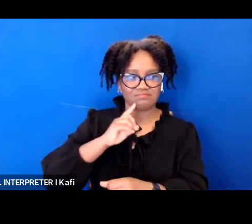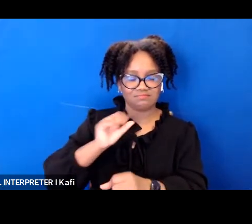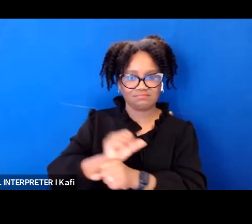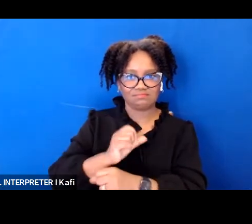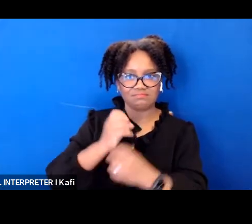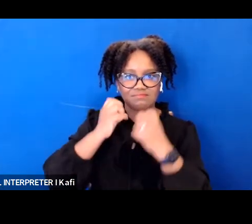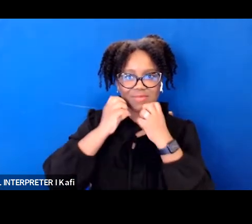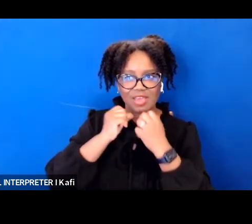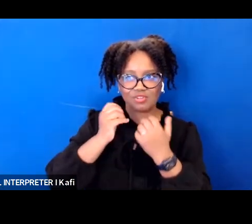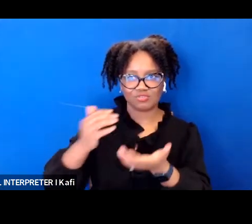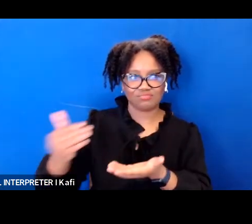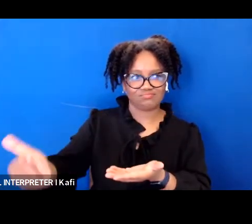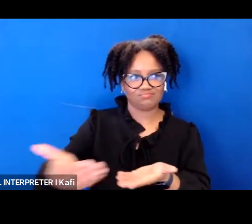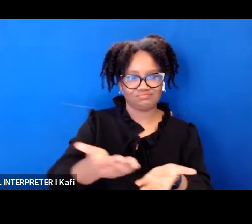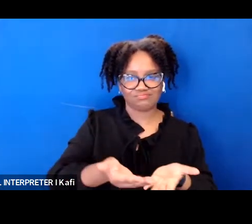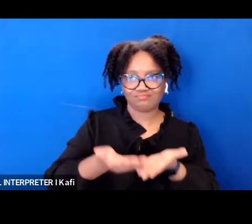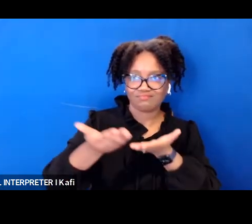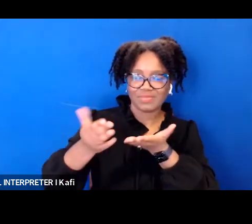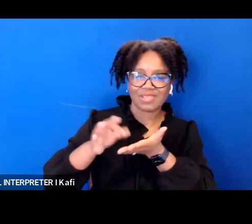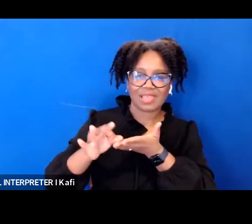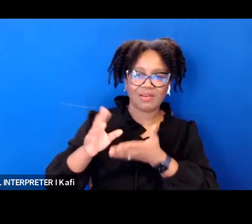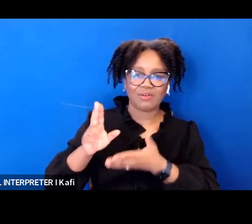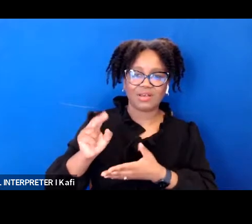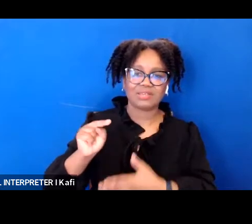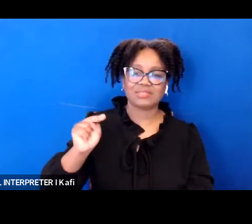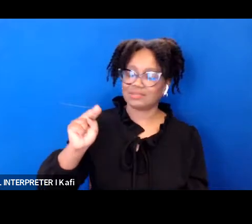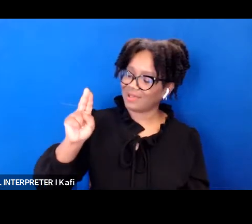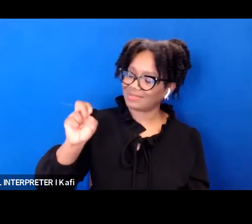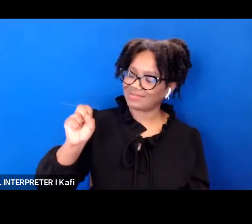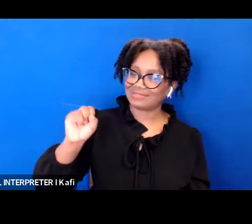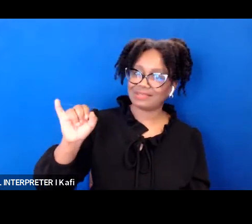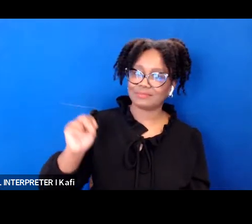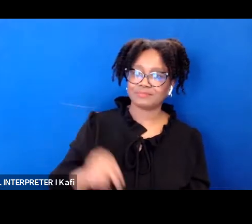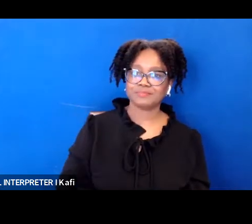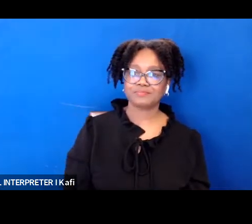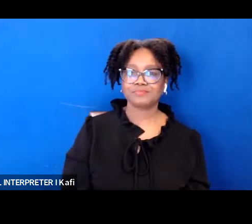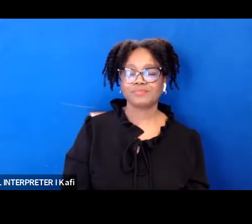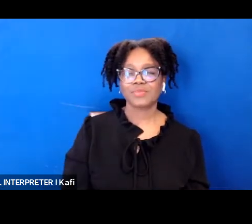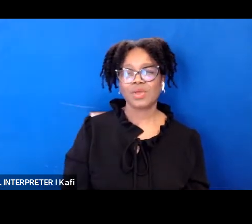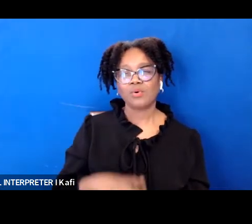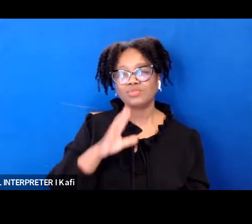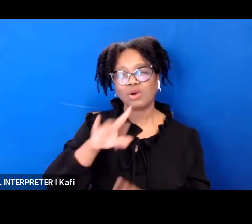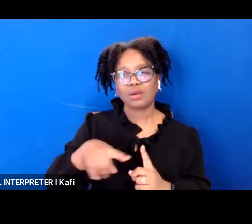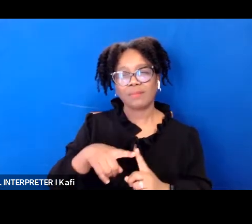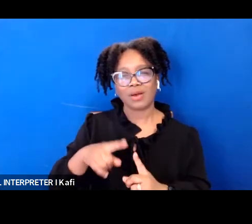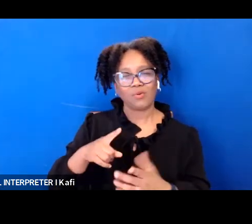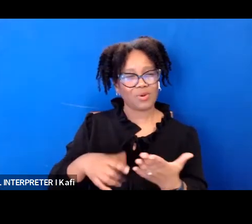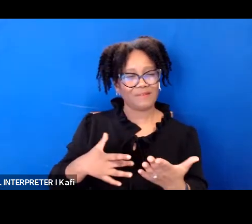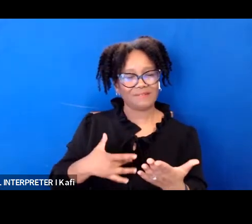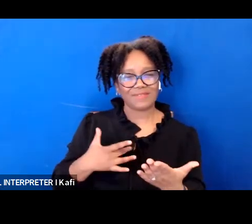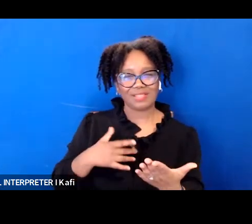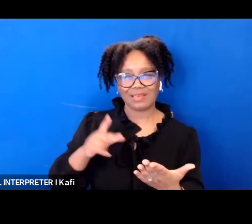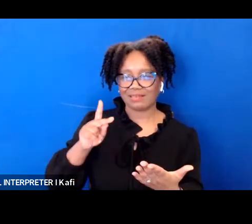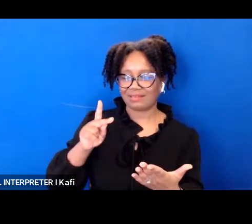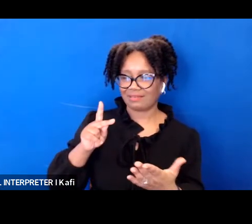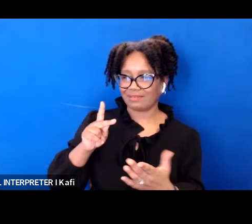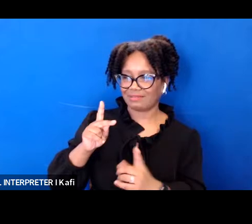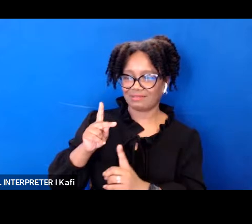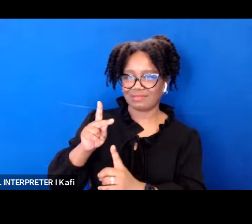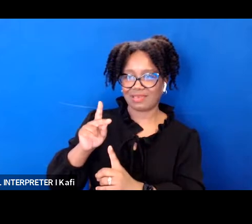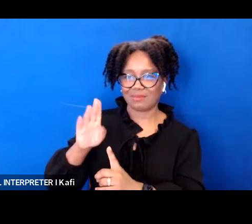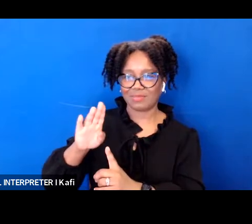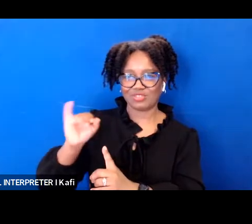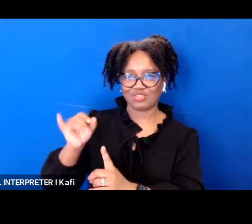kataji brown jackson is that what it would mean to a younger generation of black people a generation even younger than my own